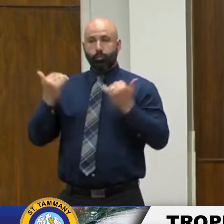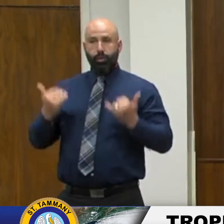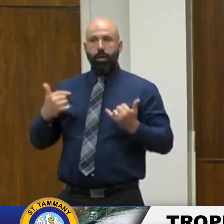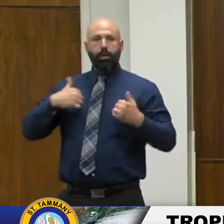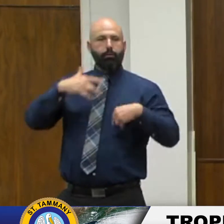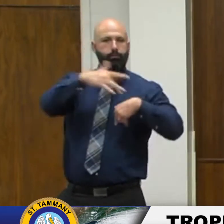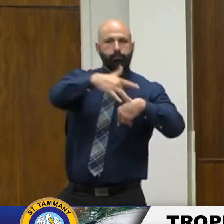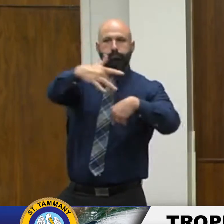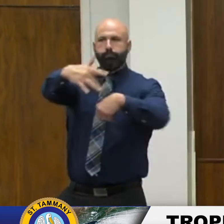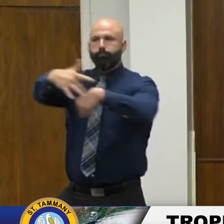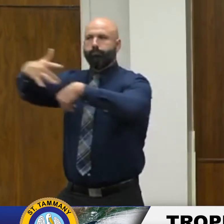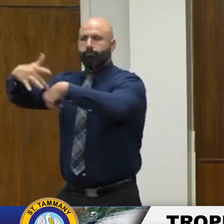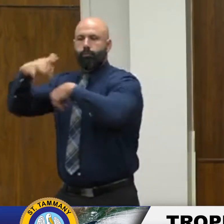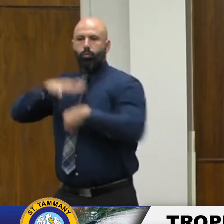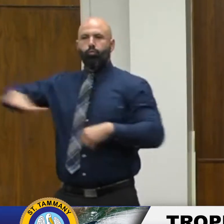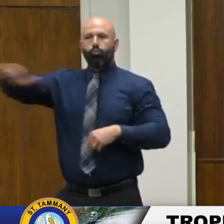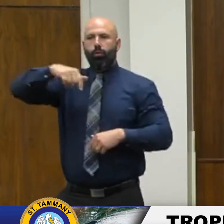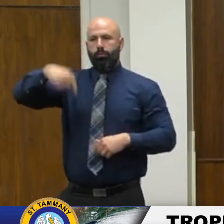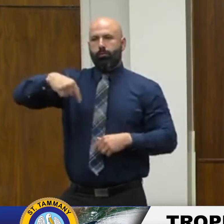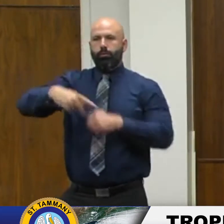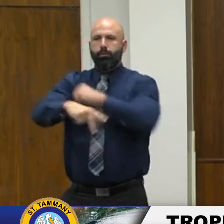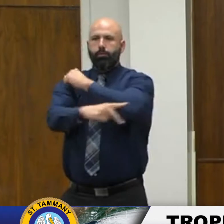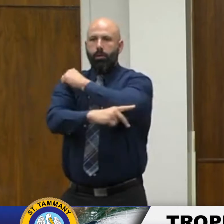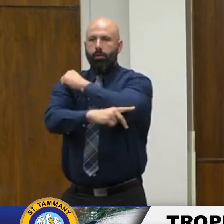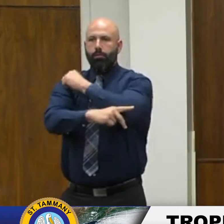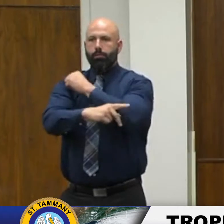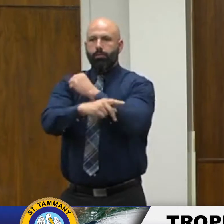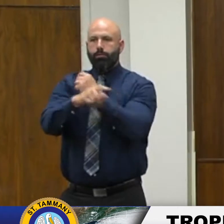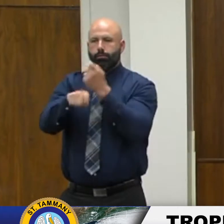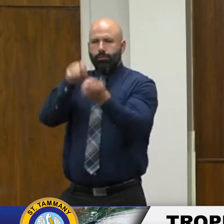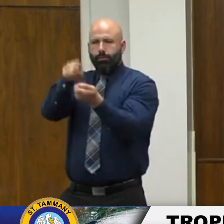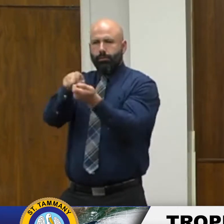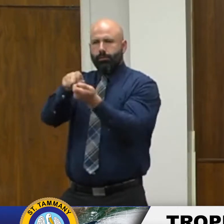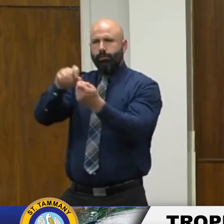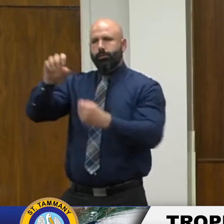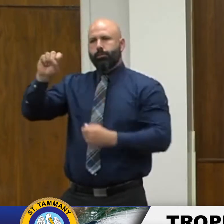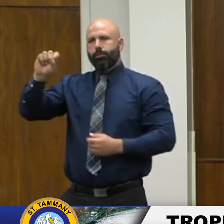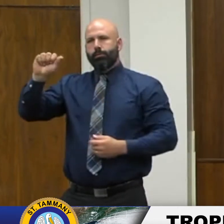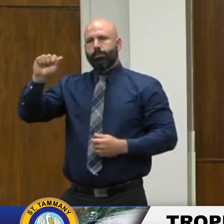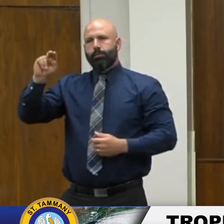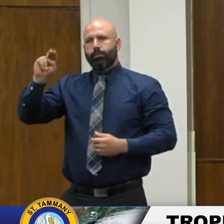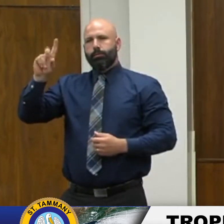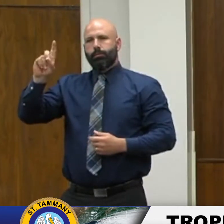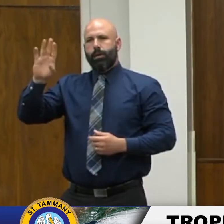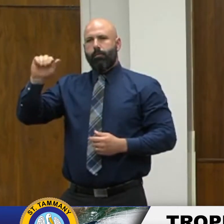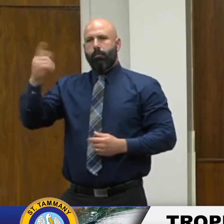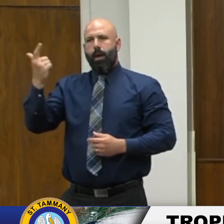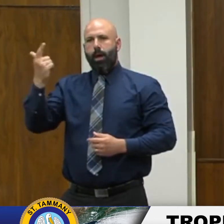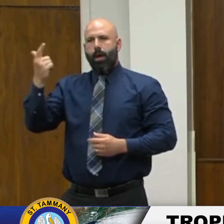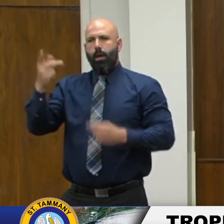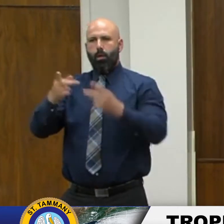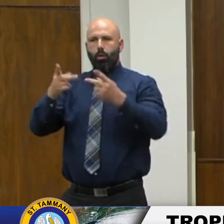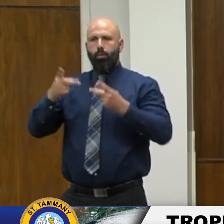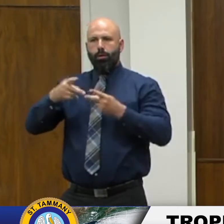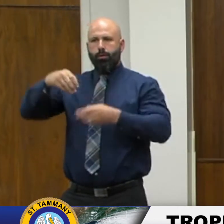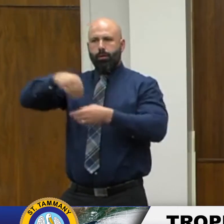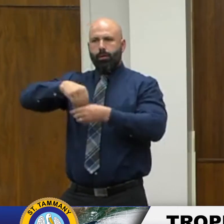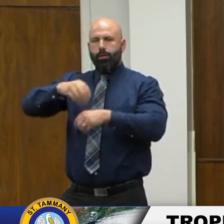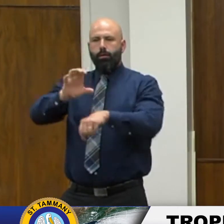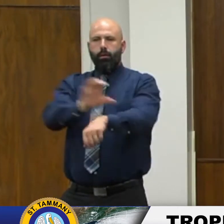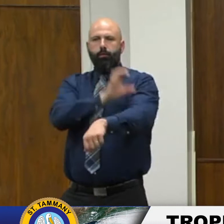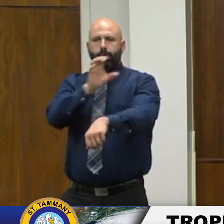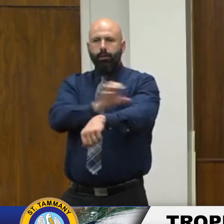particularly the sandbag locations in Covington and Mandeville where